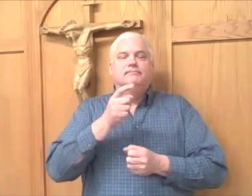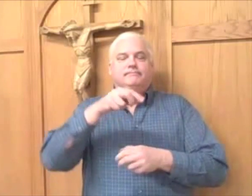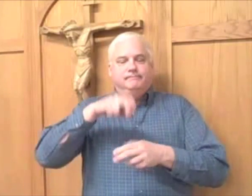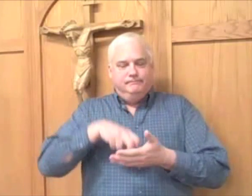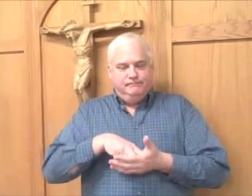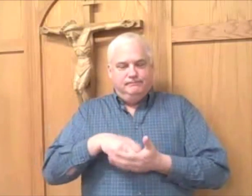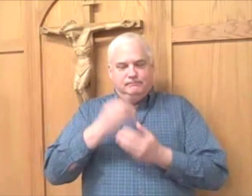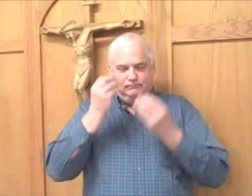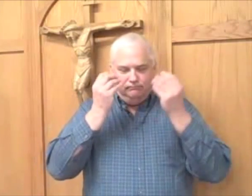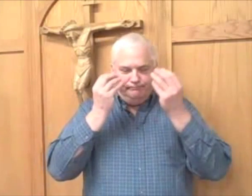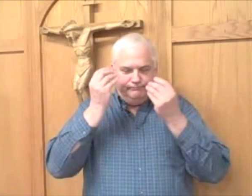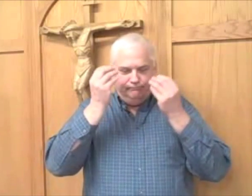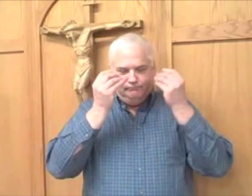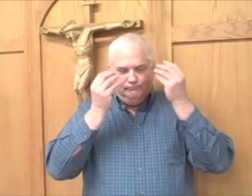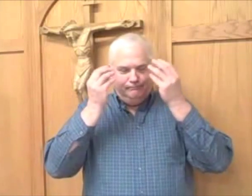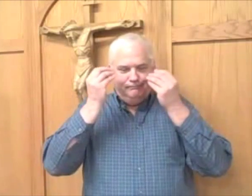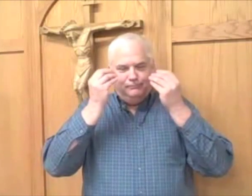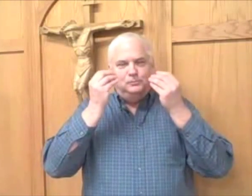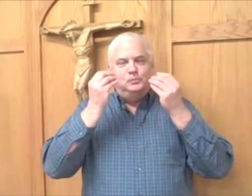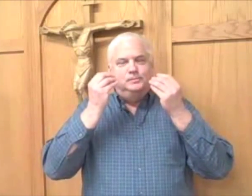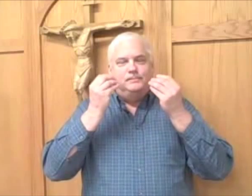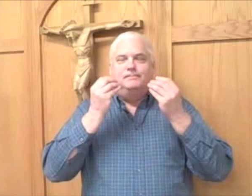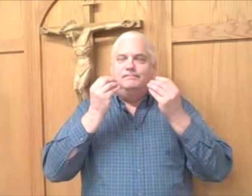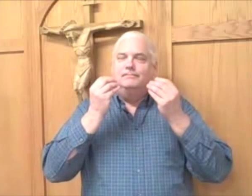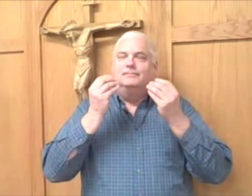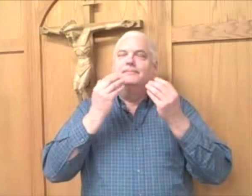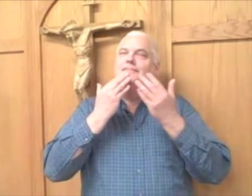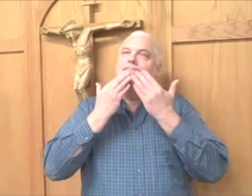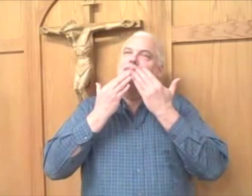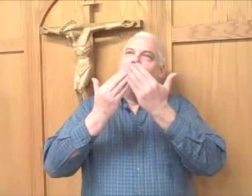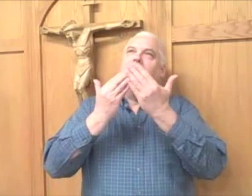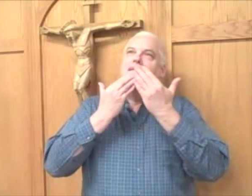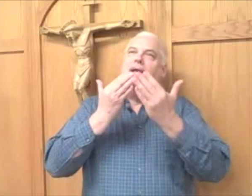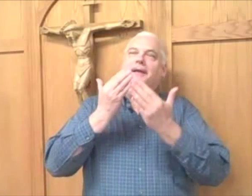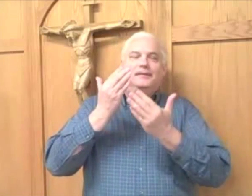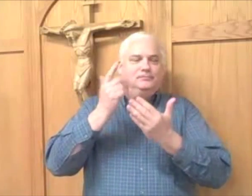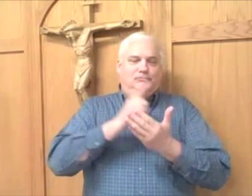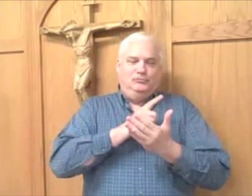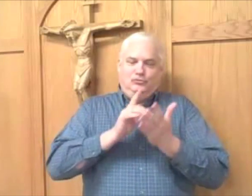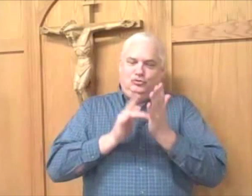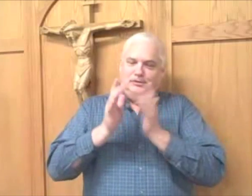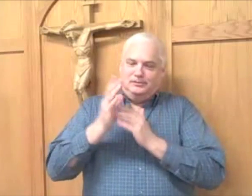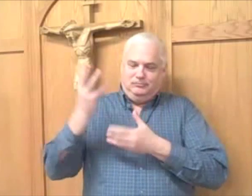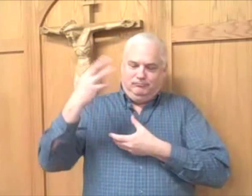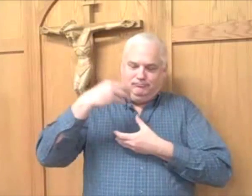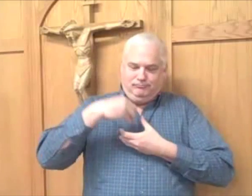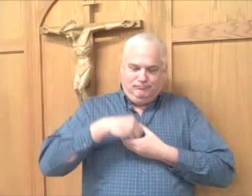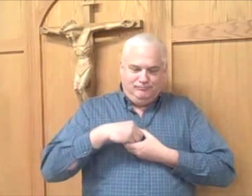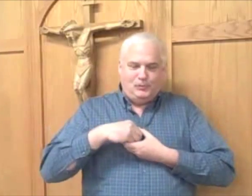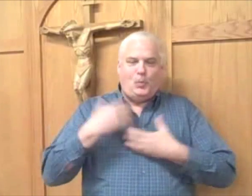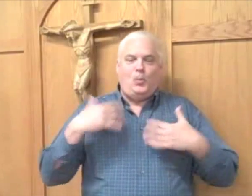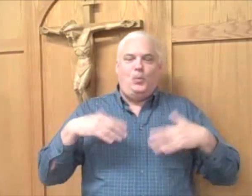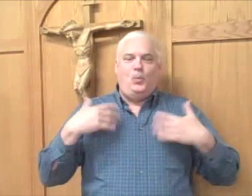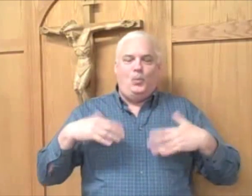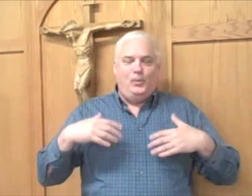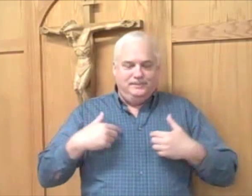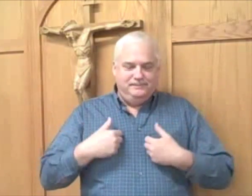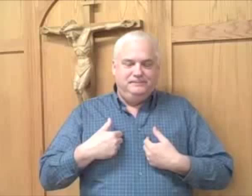After I receive communion, I kneel and I pray. And I thank the Lord Jesus for coming into me.